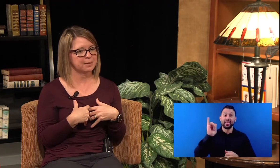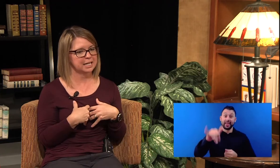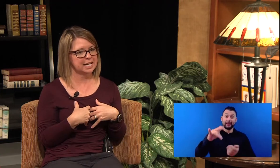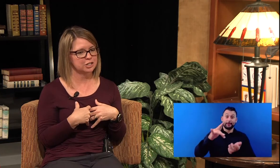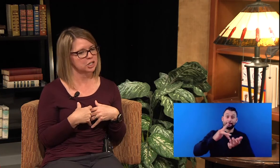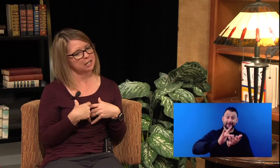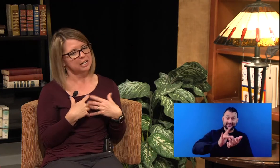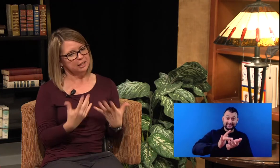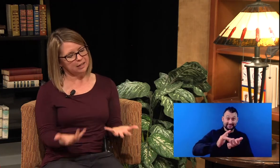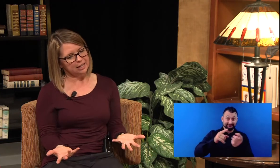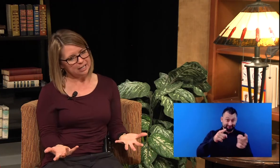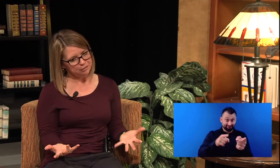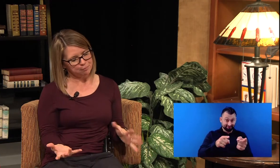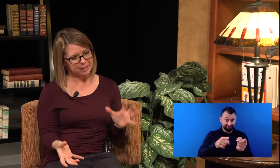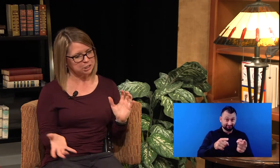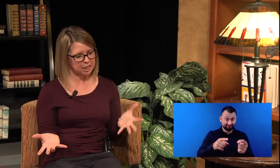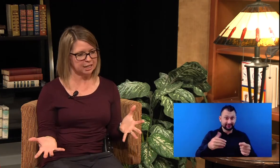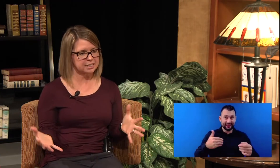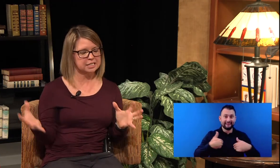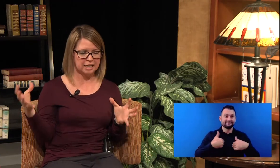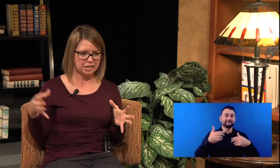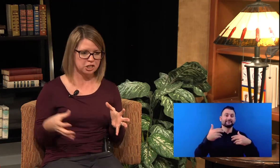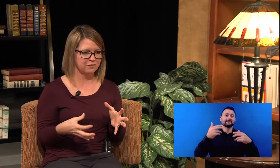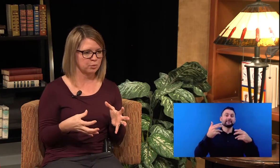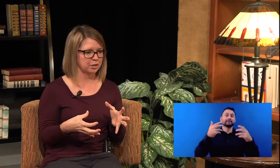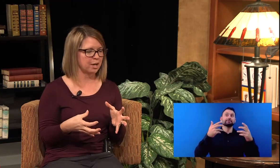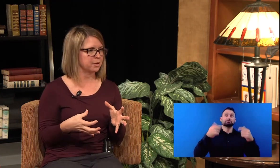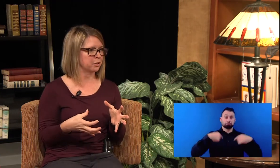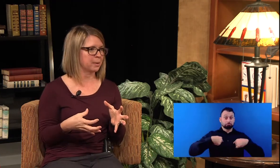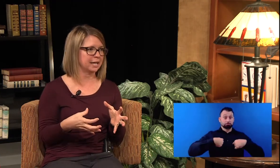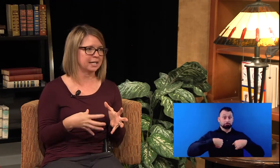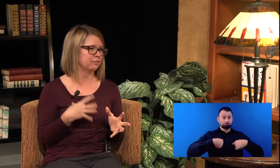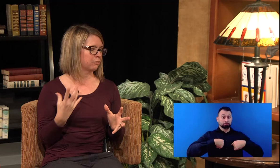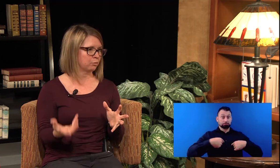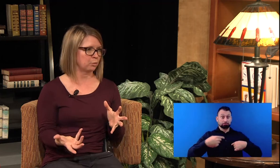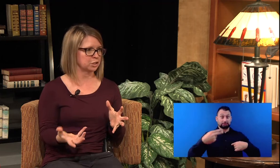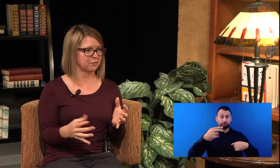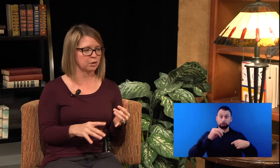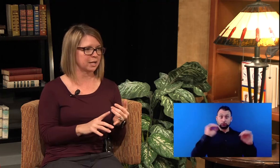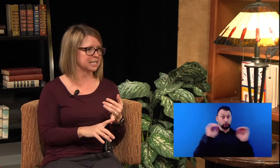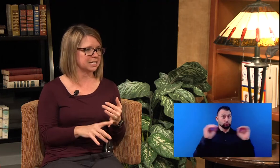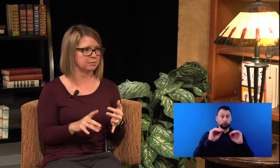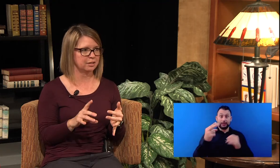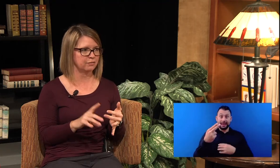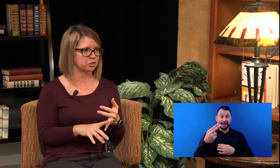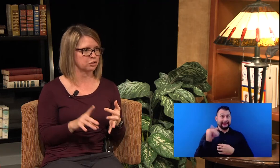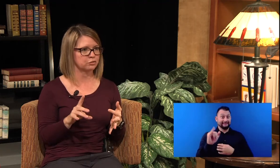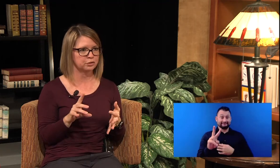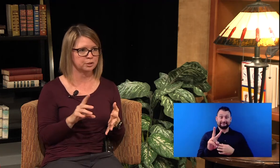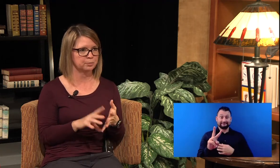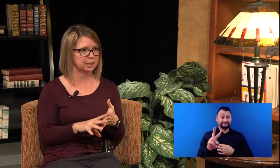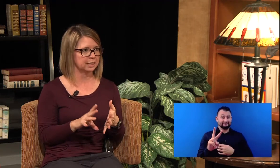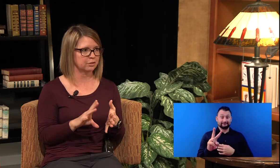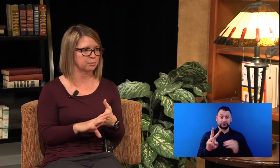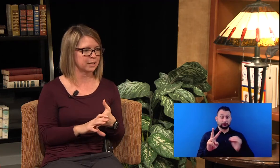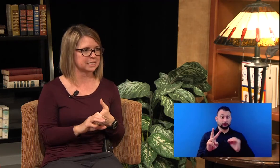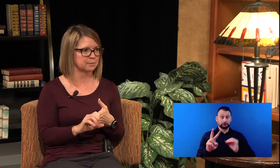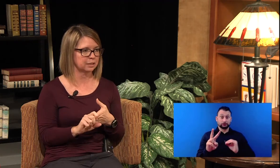medication that if by chance HIV were to come in their body, whichever way, semen, vaginal fluid, blood, or breast milk,